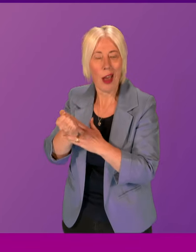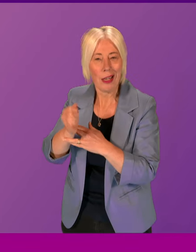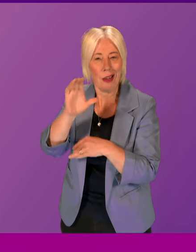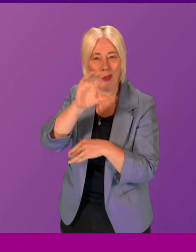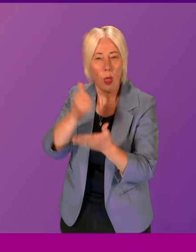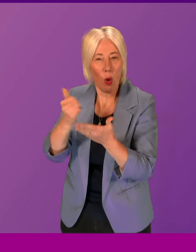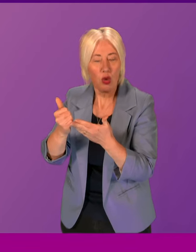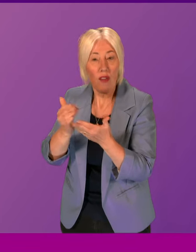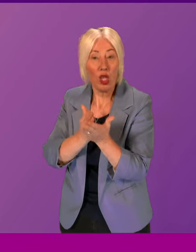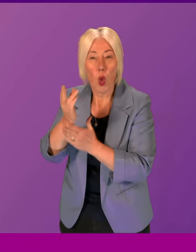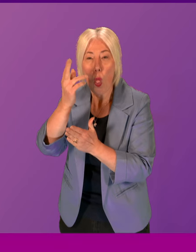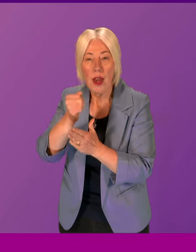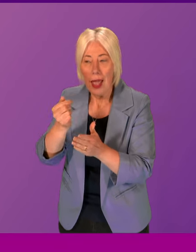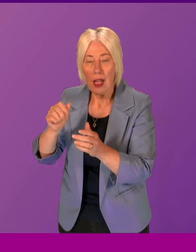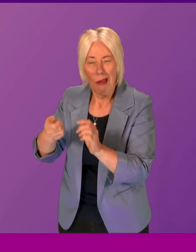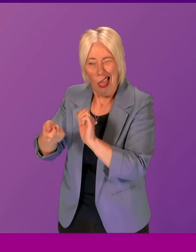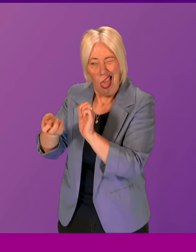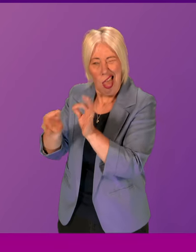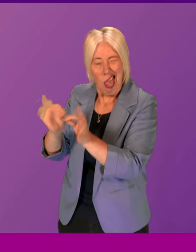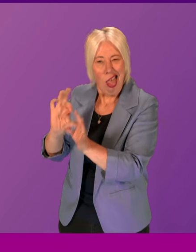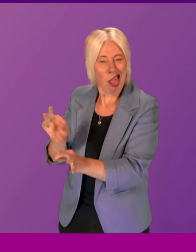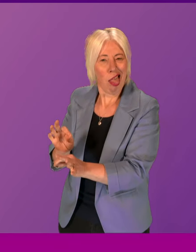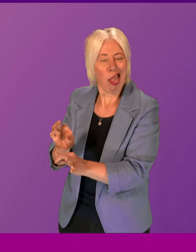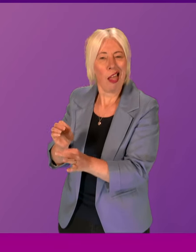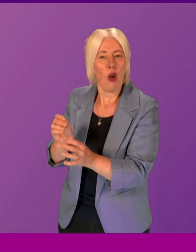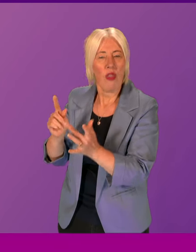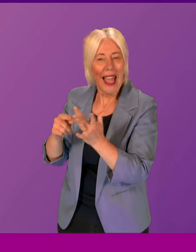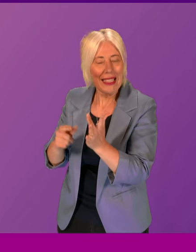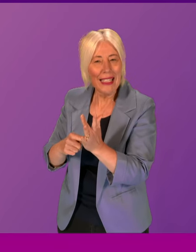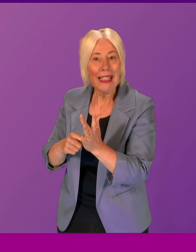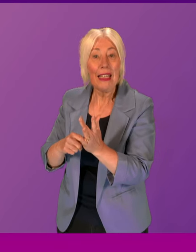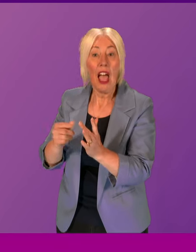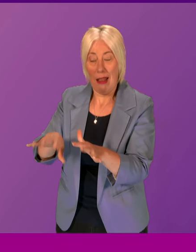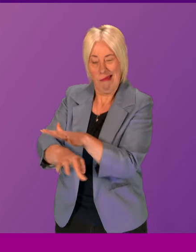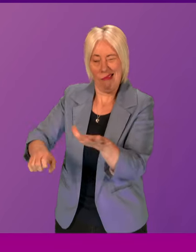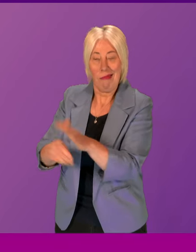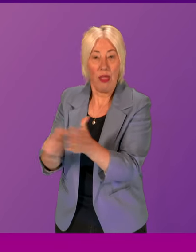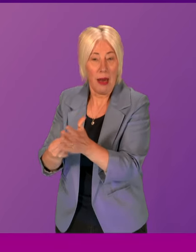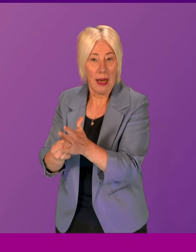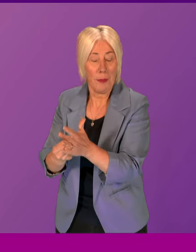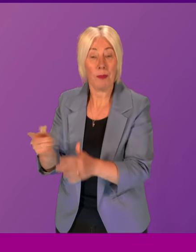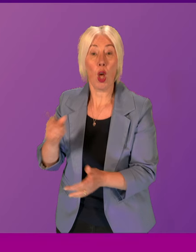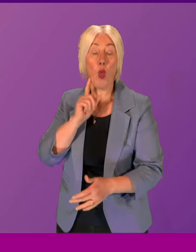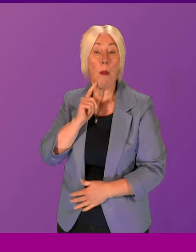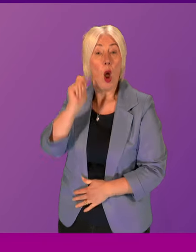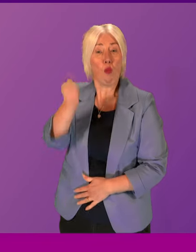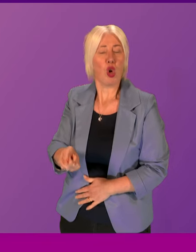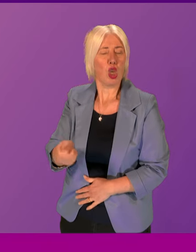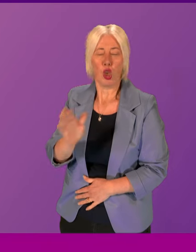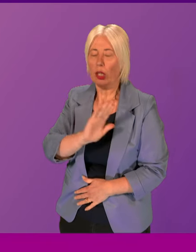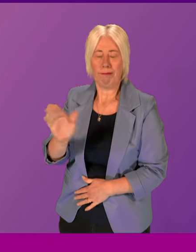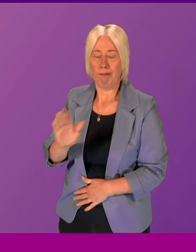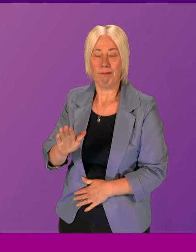the money. Now, Mary wasn't prosecuted, but she lost her business. She died in 2018,